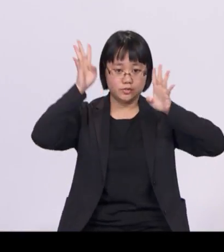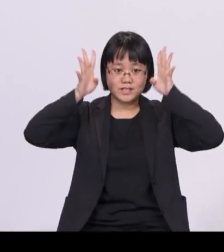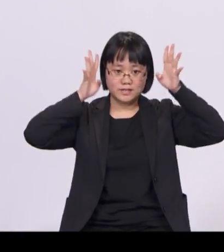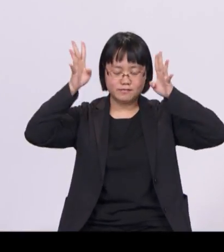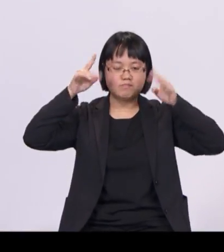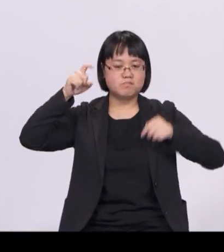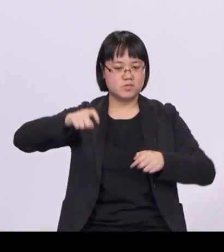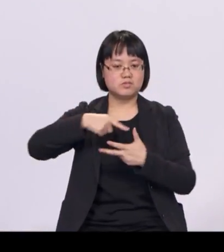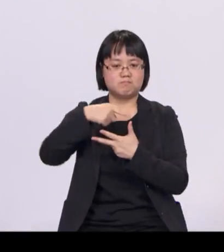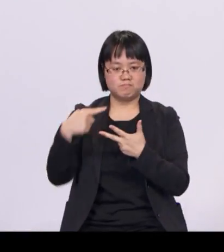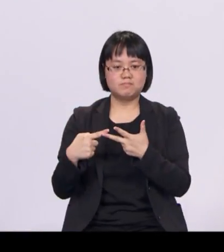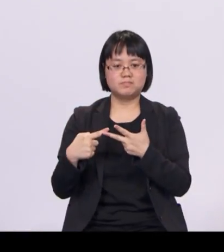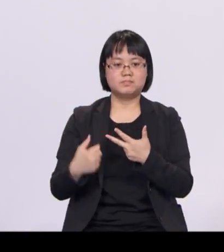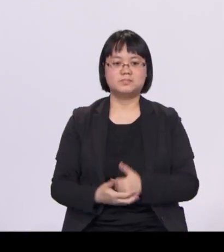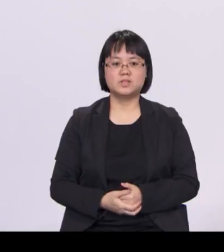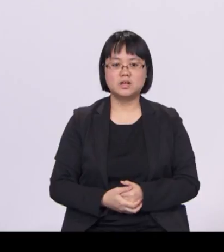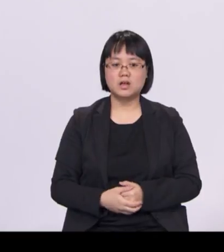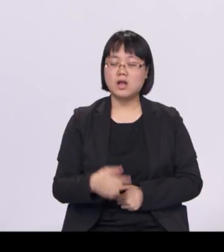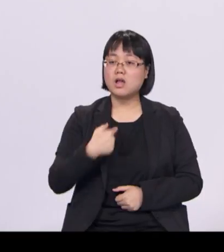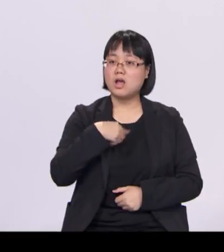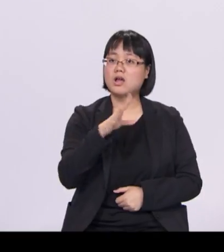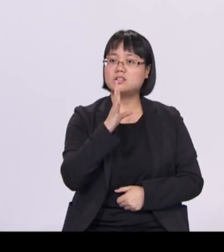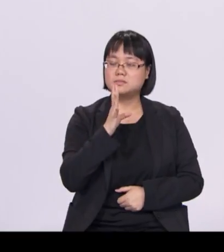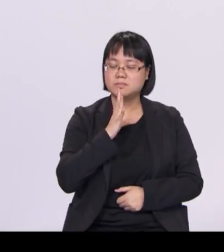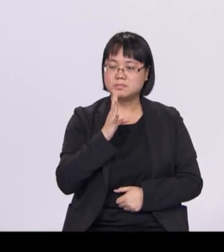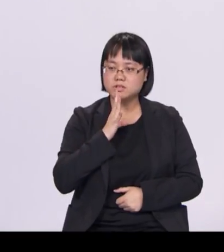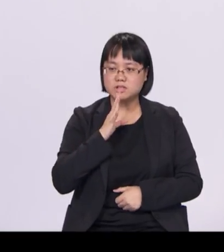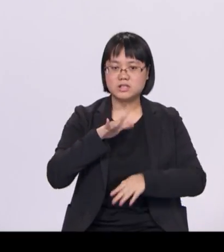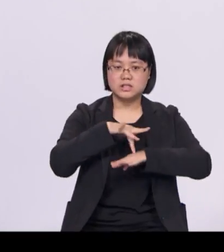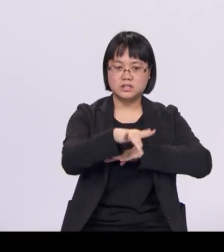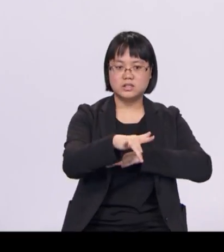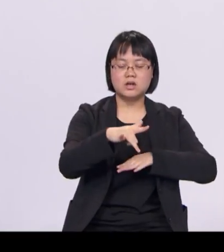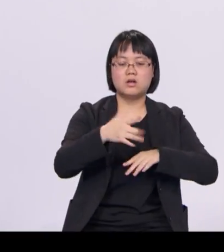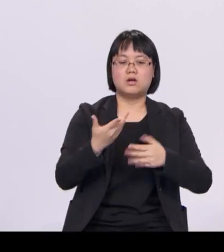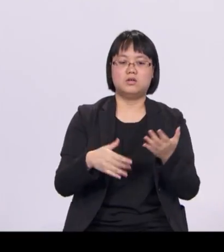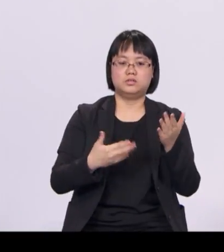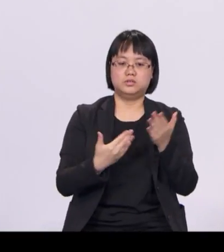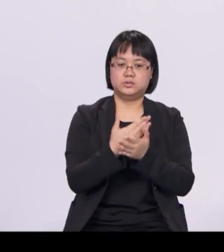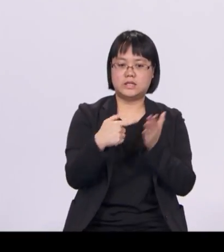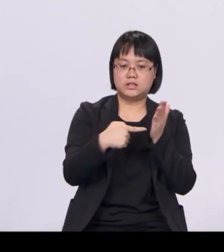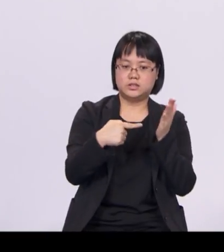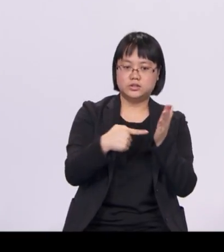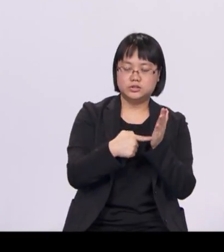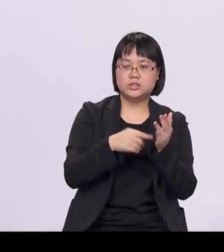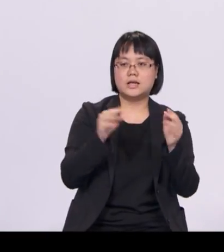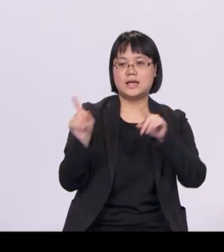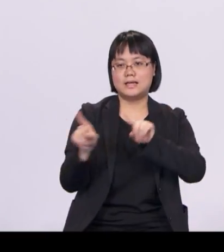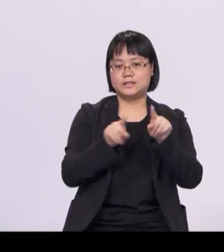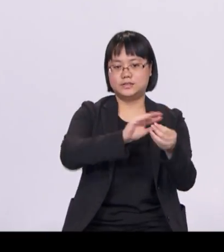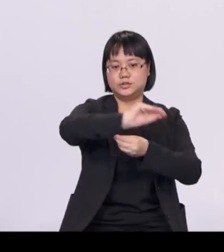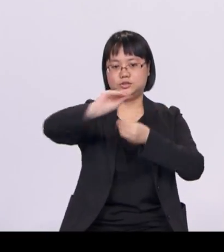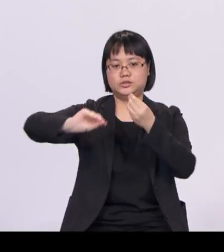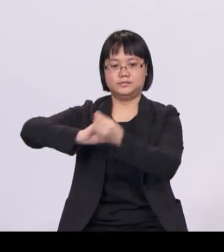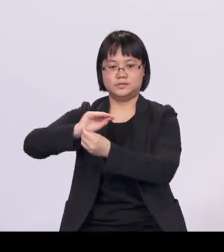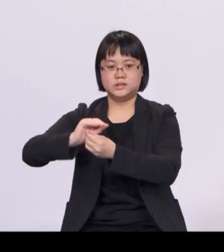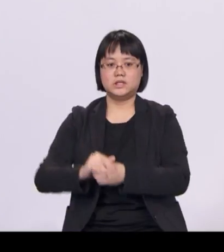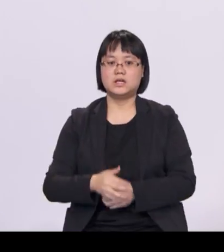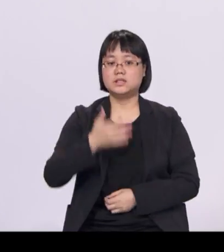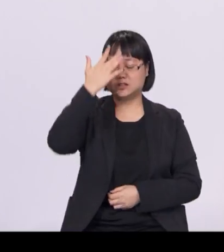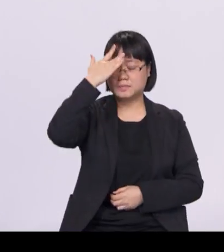I spoke earlier about the emergence of new technologies as a major shift. Our smart nation movement aims to